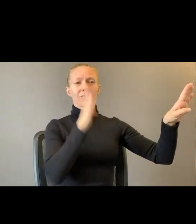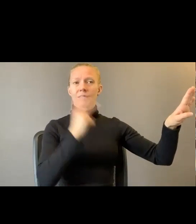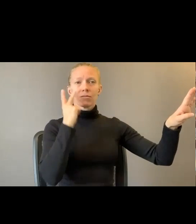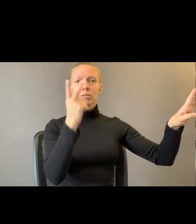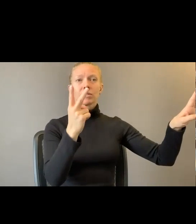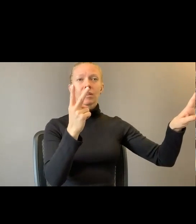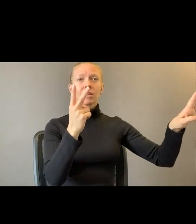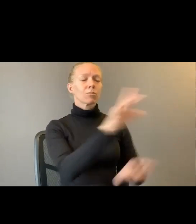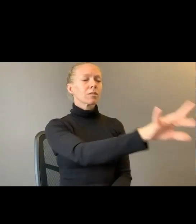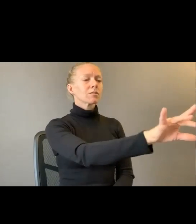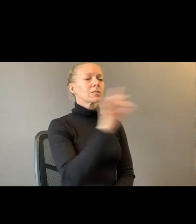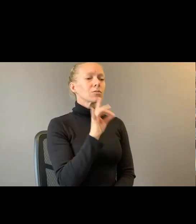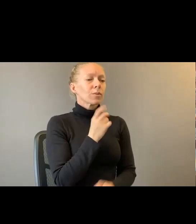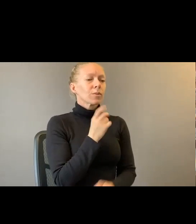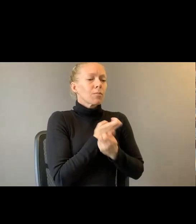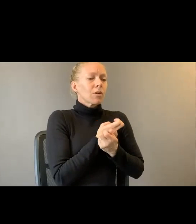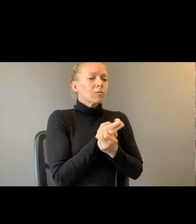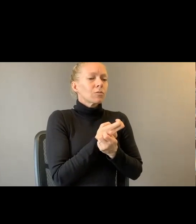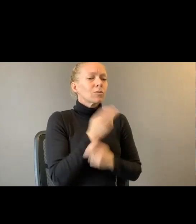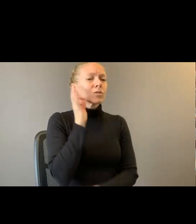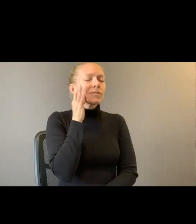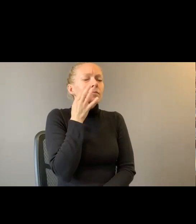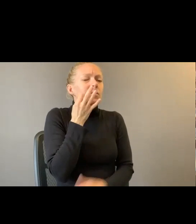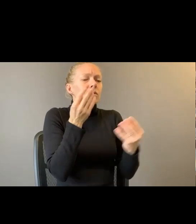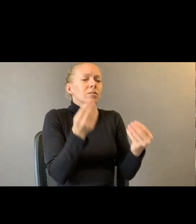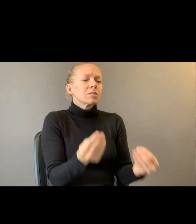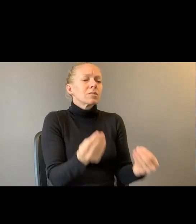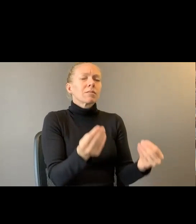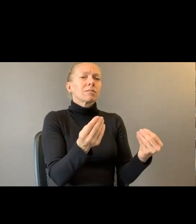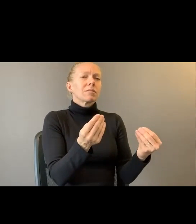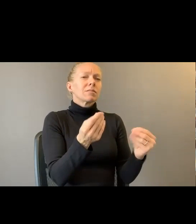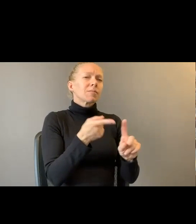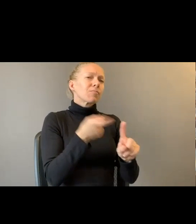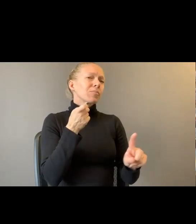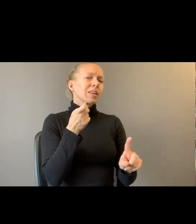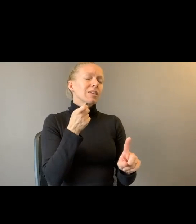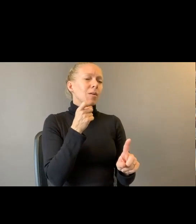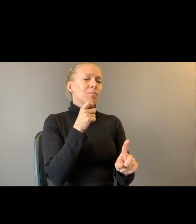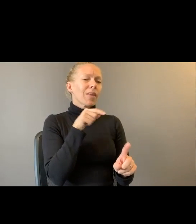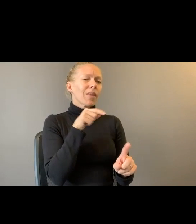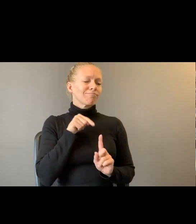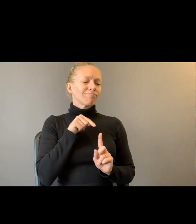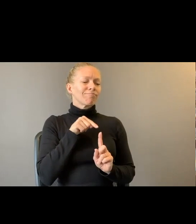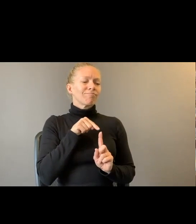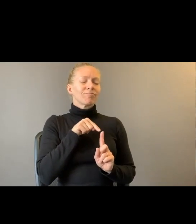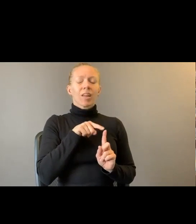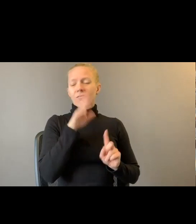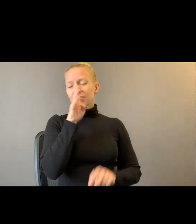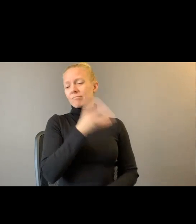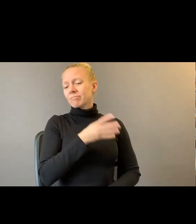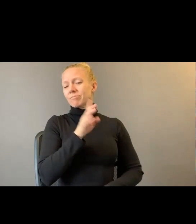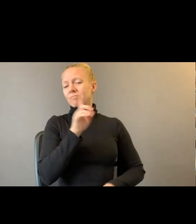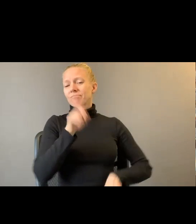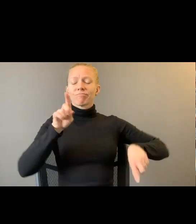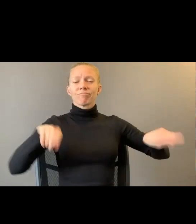or fruitful. From the core of indifferent days. I have forgotten the touch of sun. Cutting through